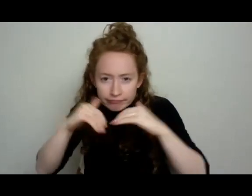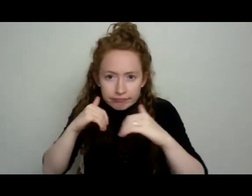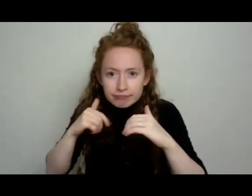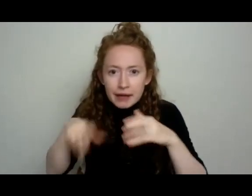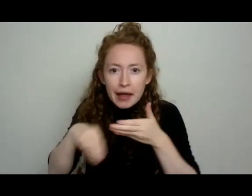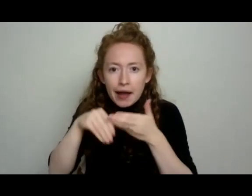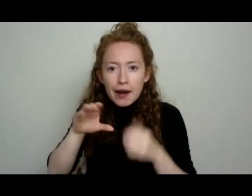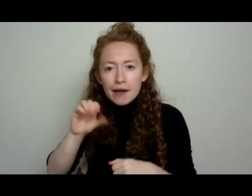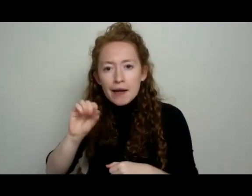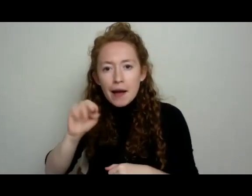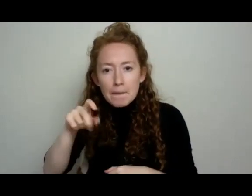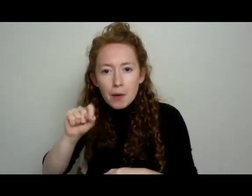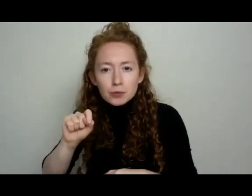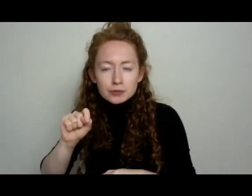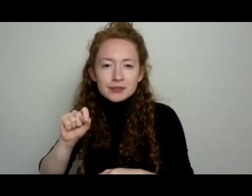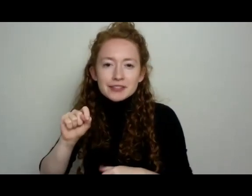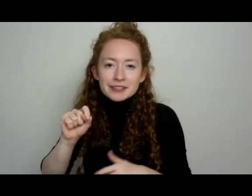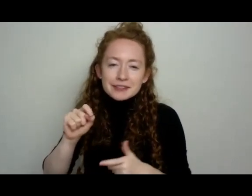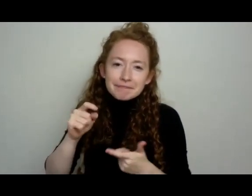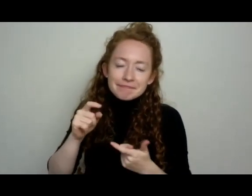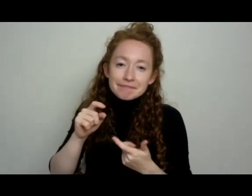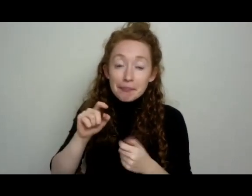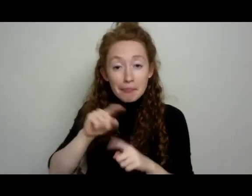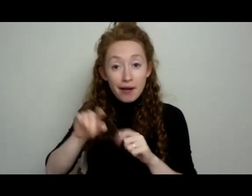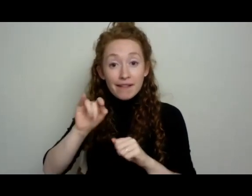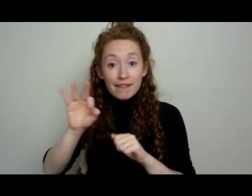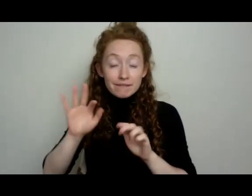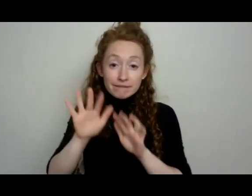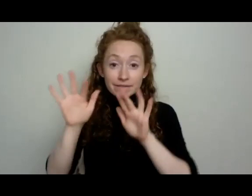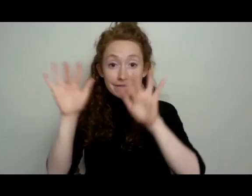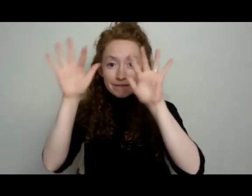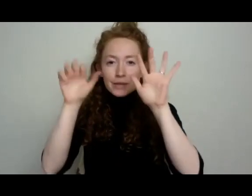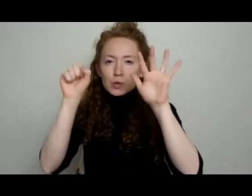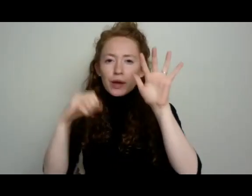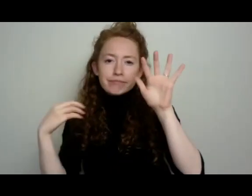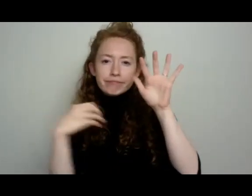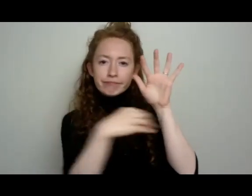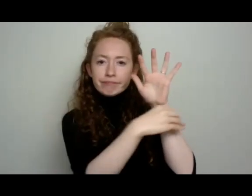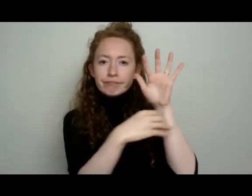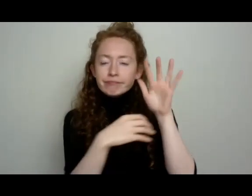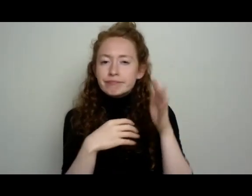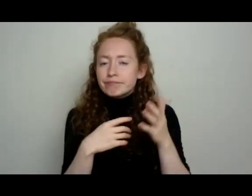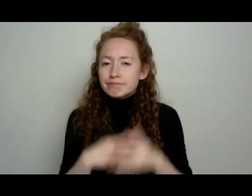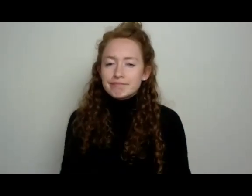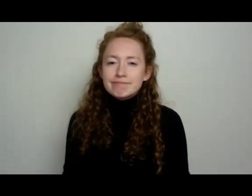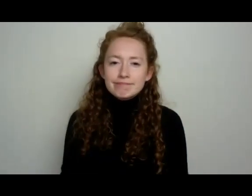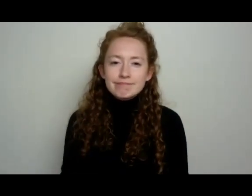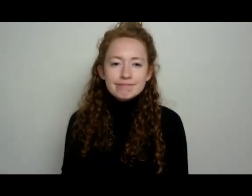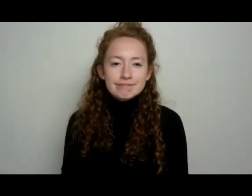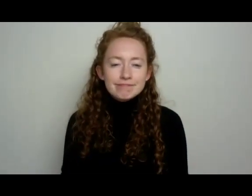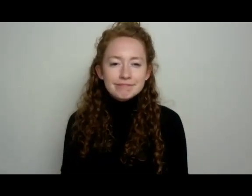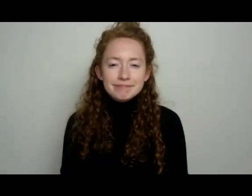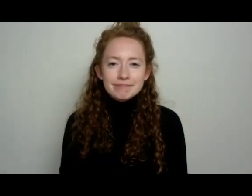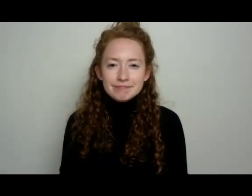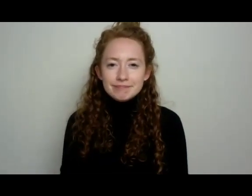a cucumber that's turning into, you know, an octopus. And now let's